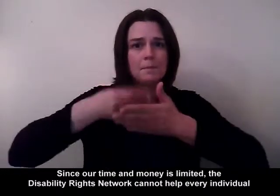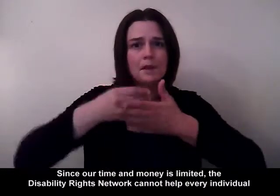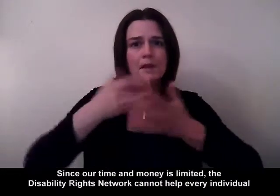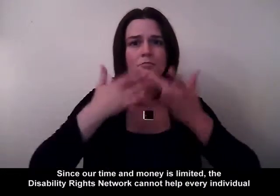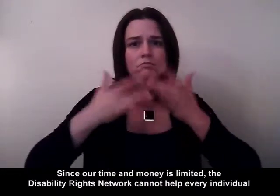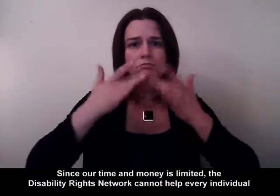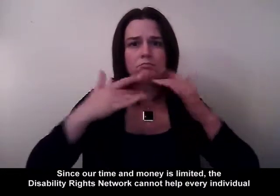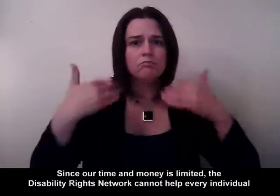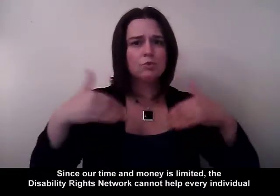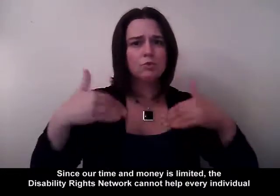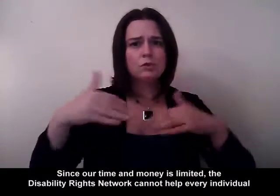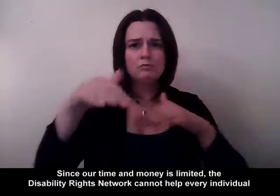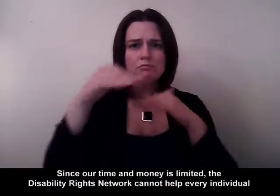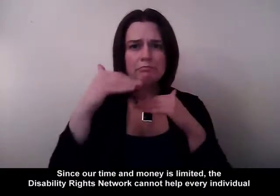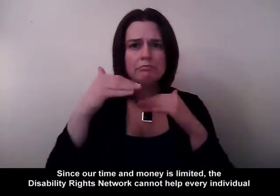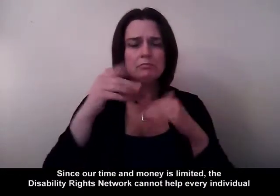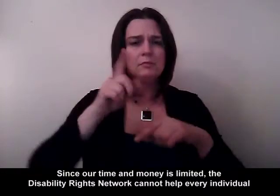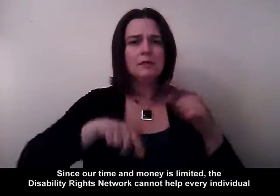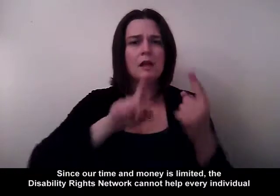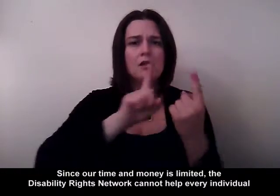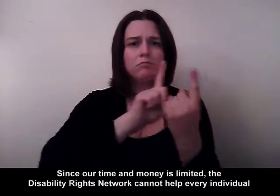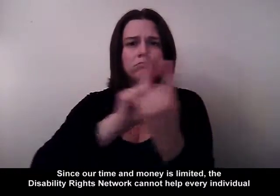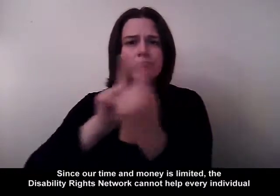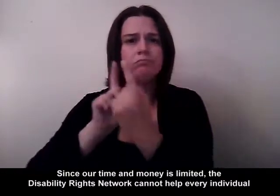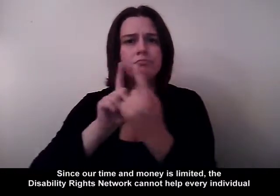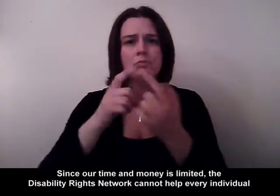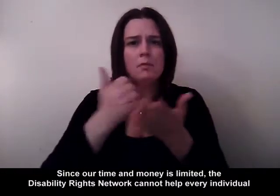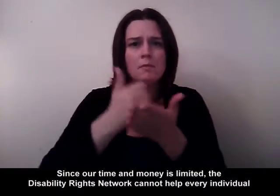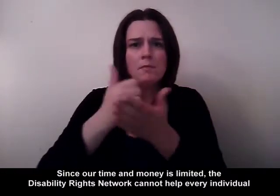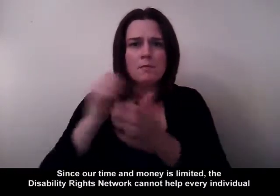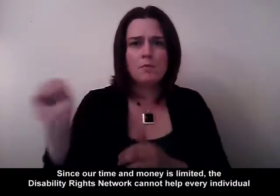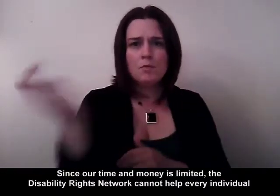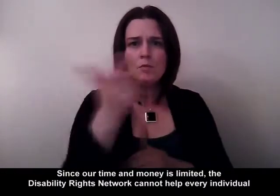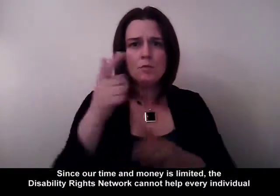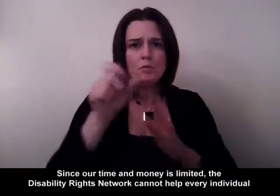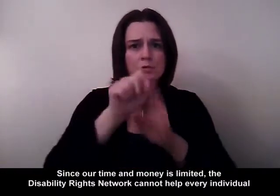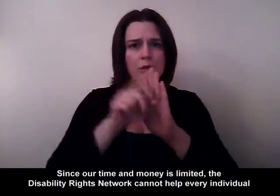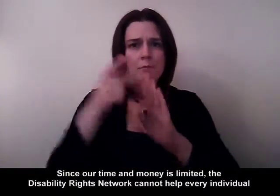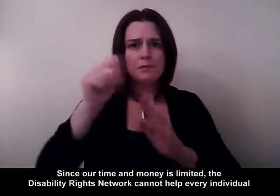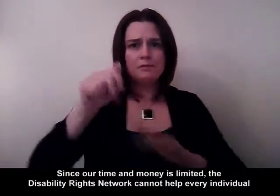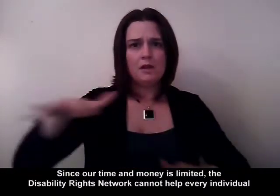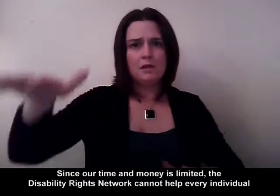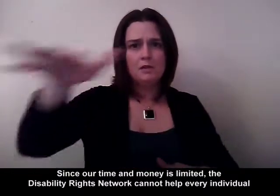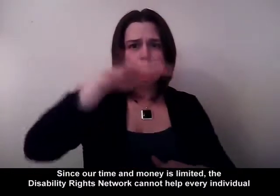Since our time and money is limited, the Disability Rights Network cannot help every individual